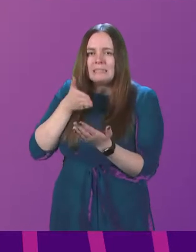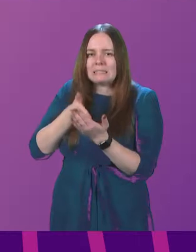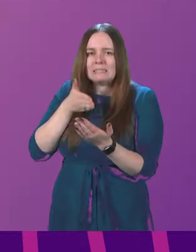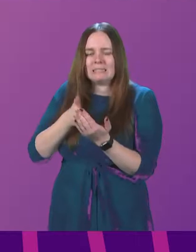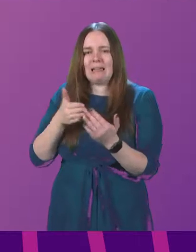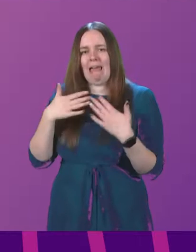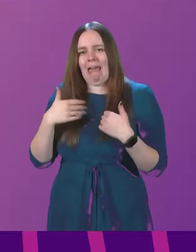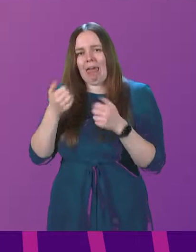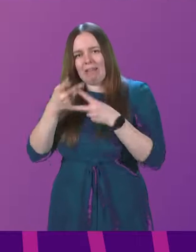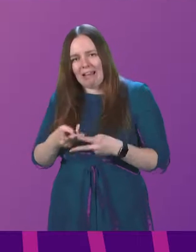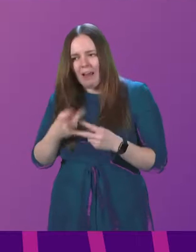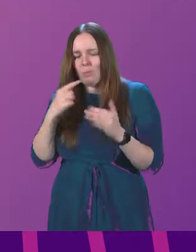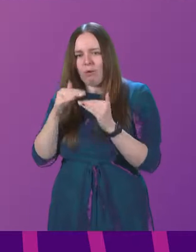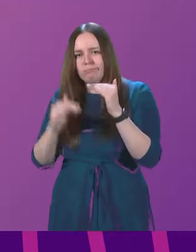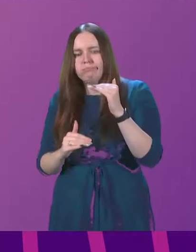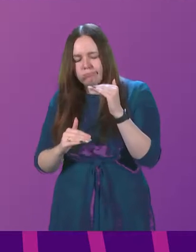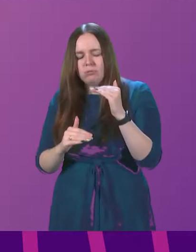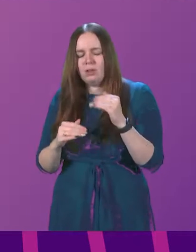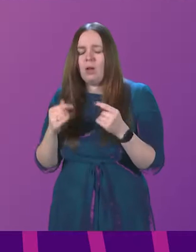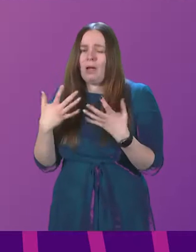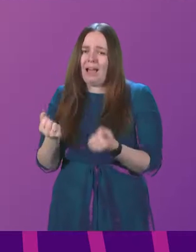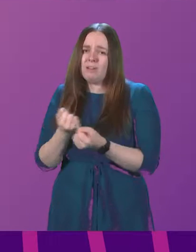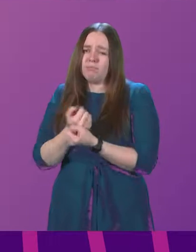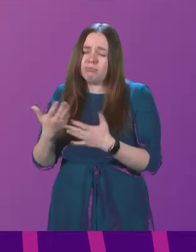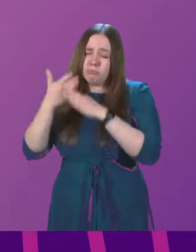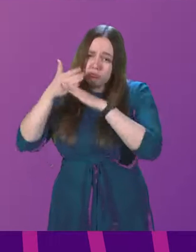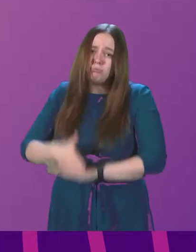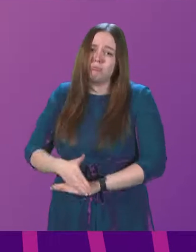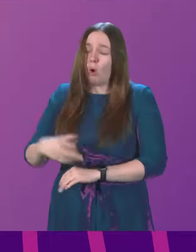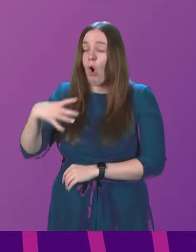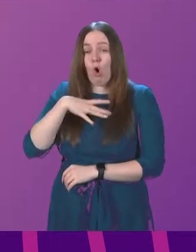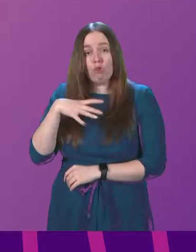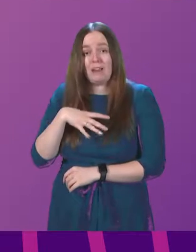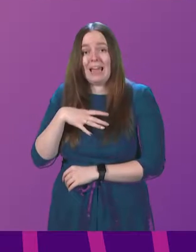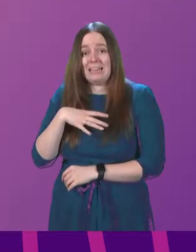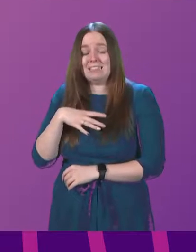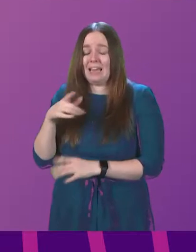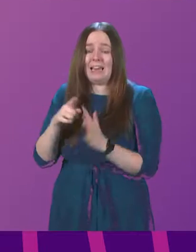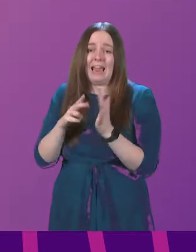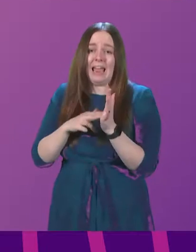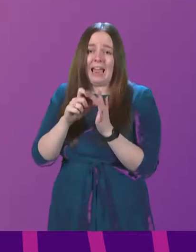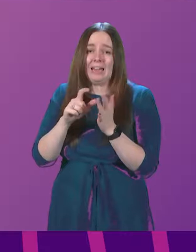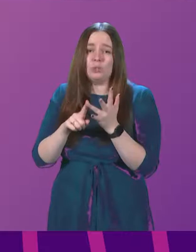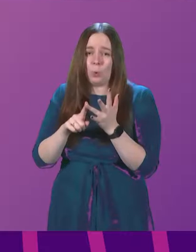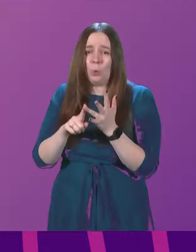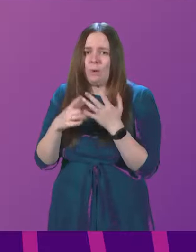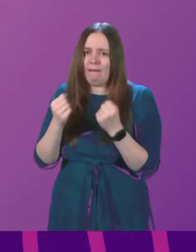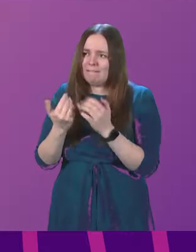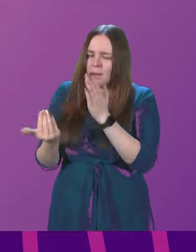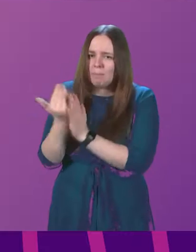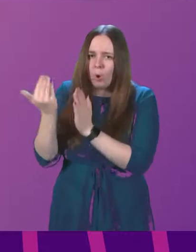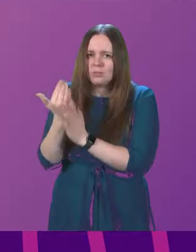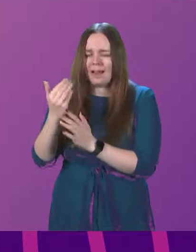inequalities that we face. We have got an awful lot of work going on already in endometriosis with the Modernising Patient